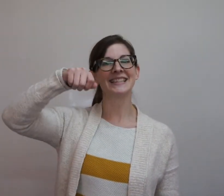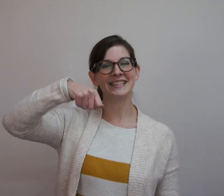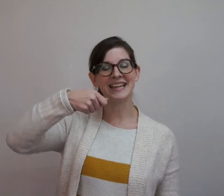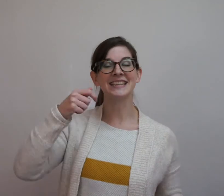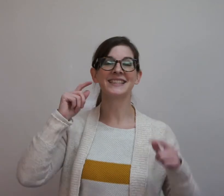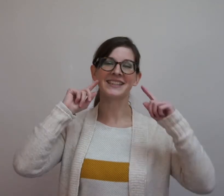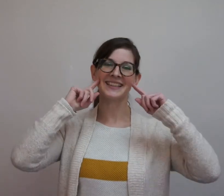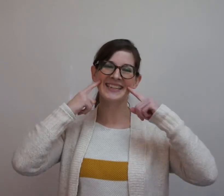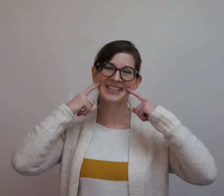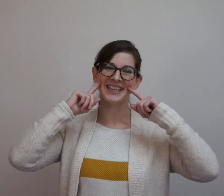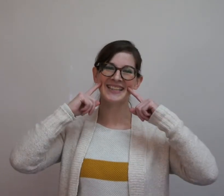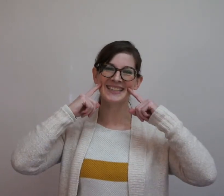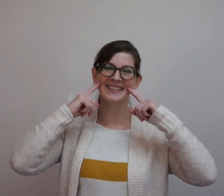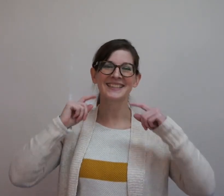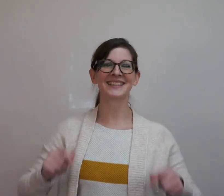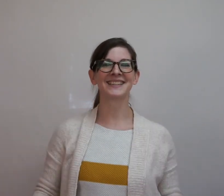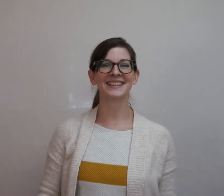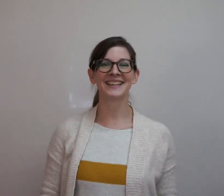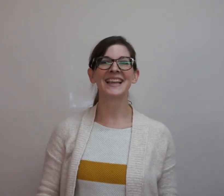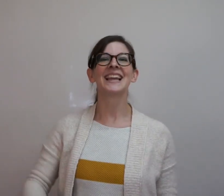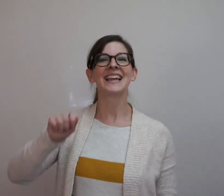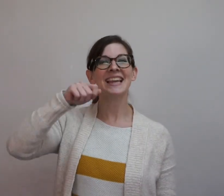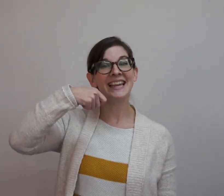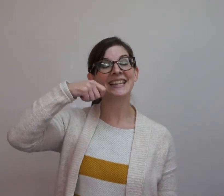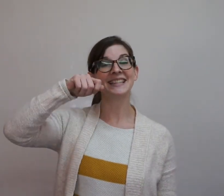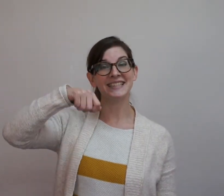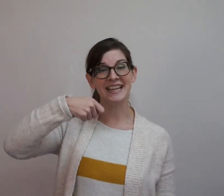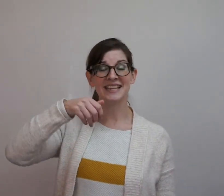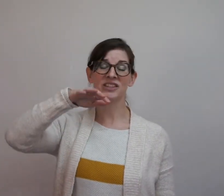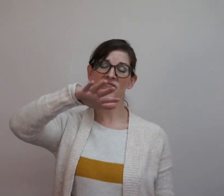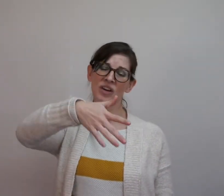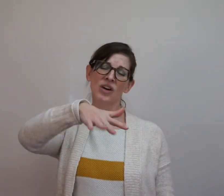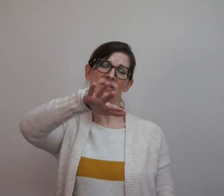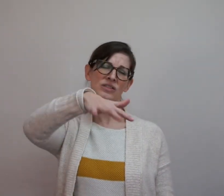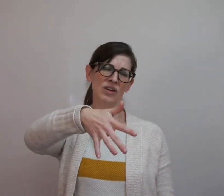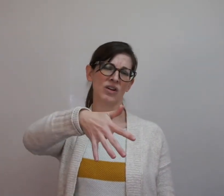tastes delicious. It tastes so-so.